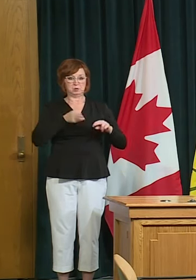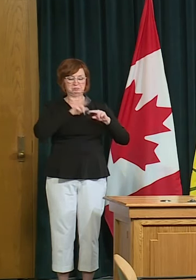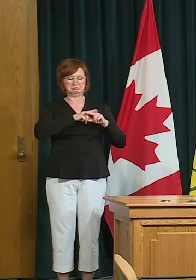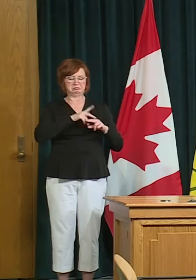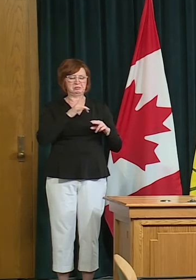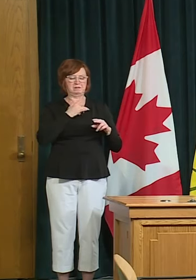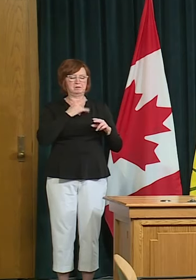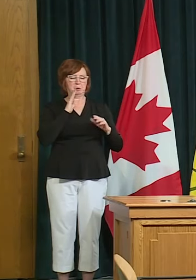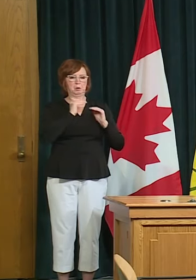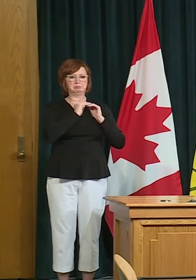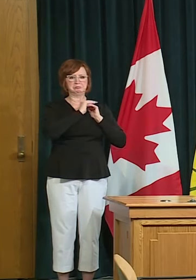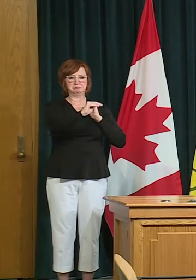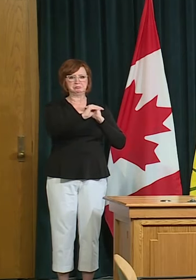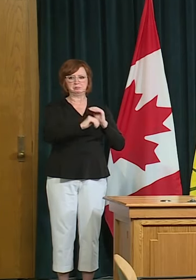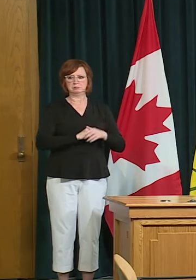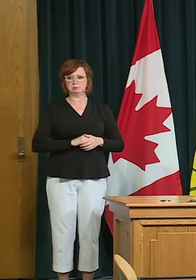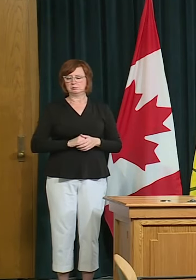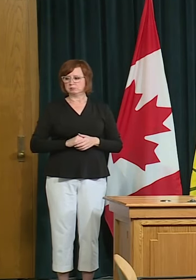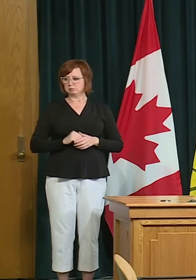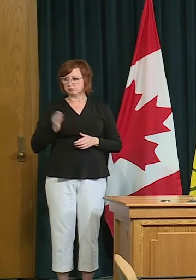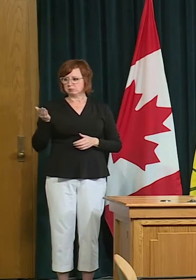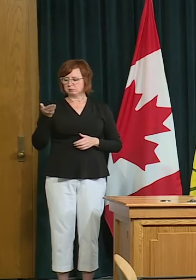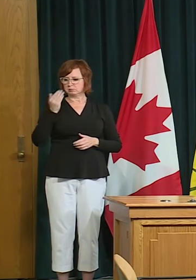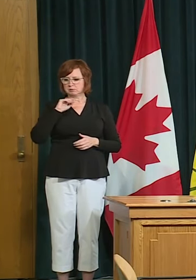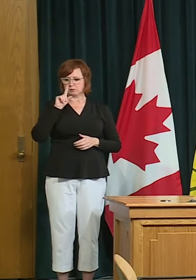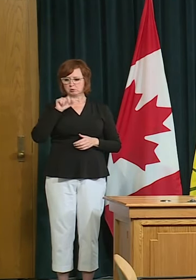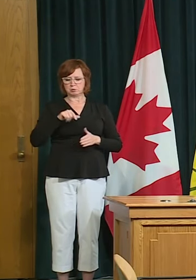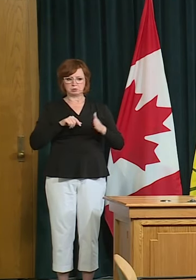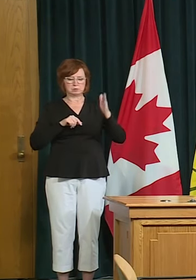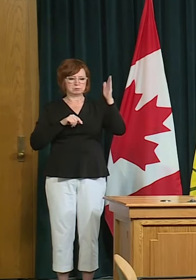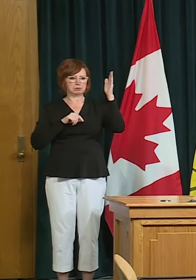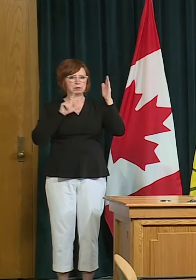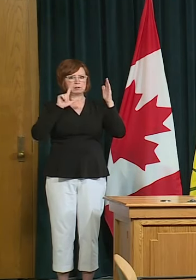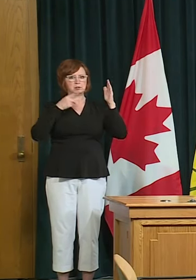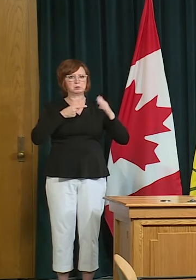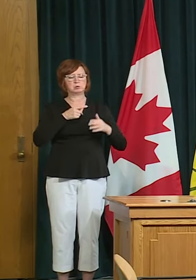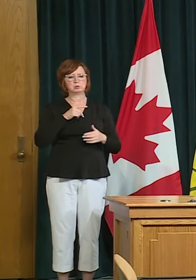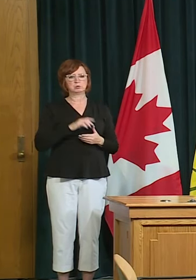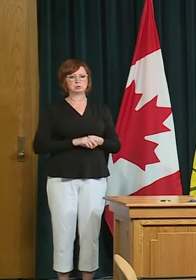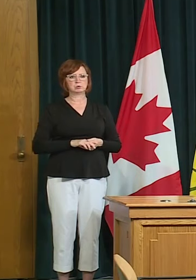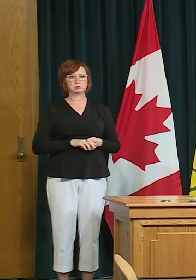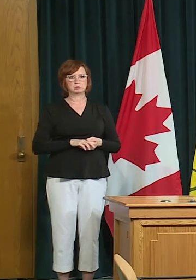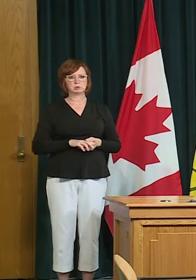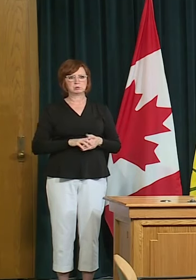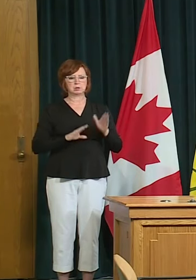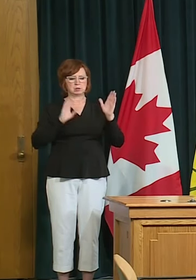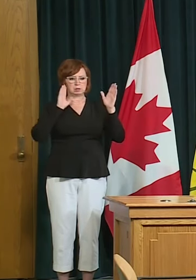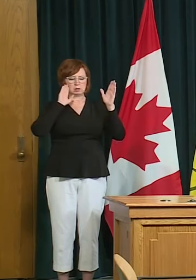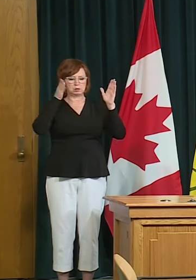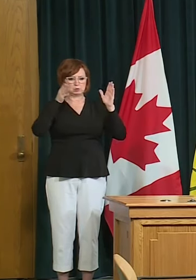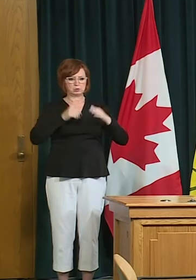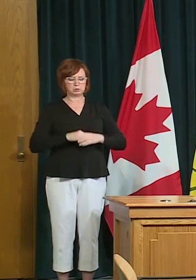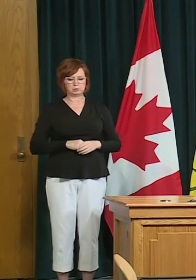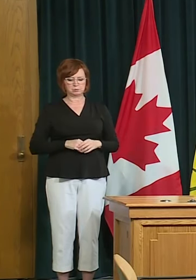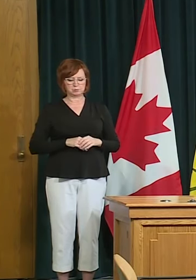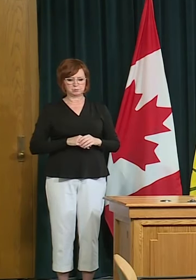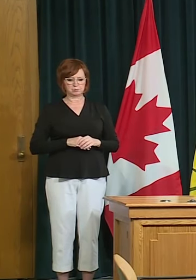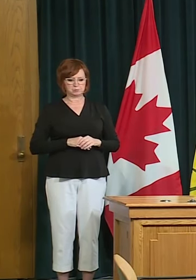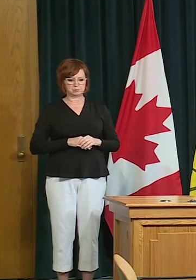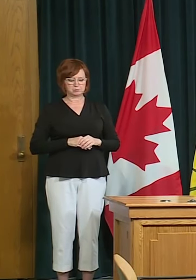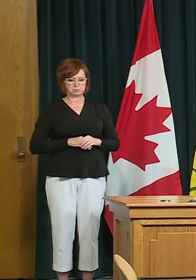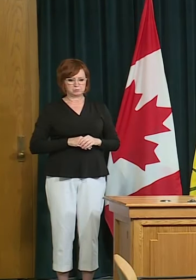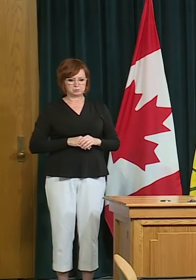we'll take our next question on the phone line we have mary mandrick with the leader post good afternoon premier dr shahab